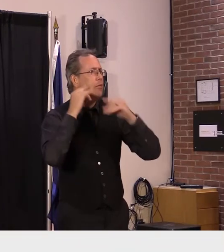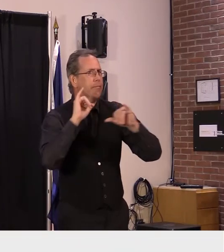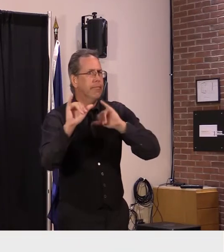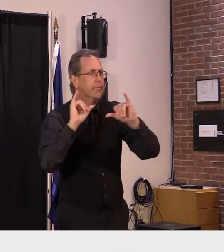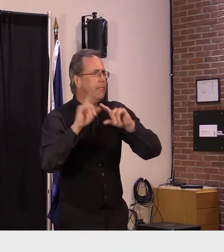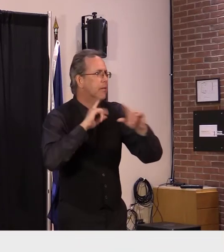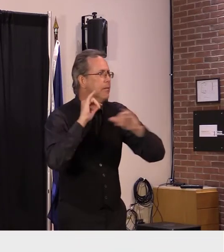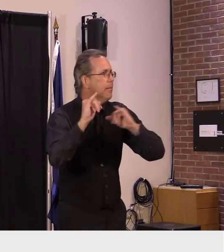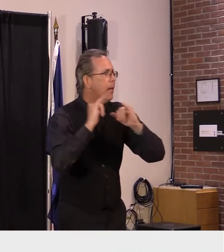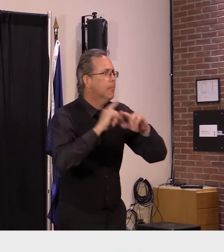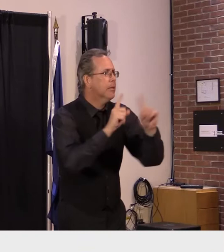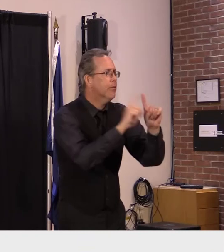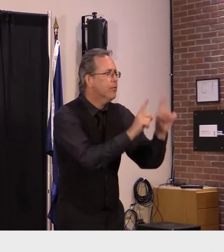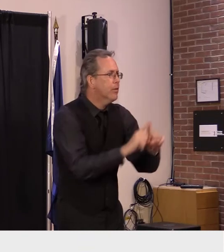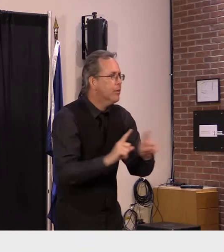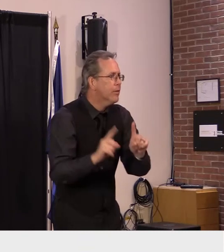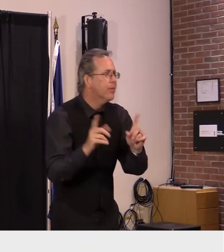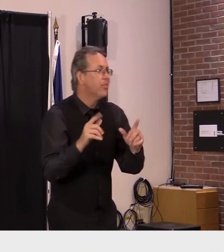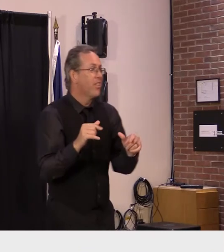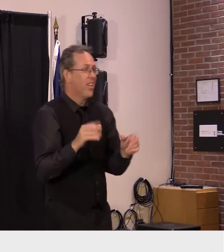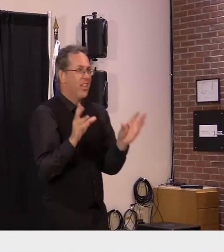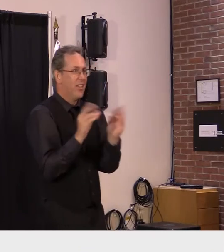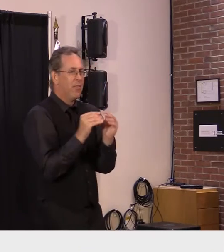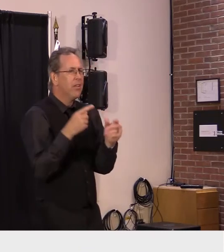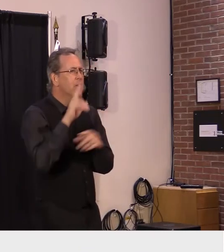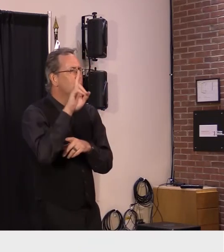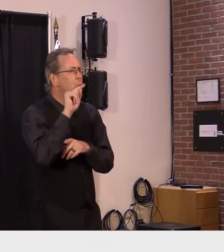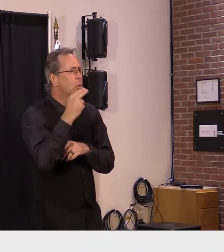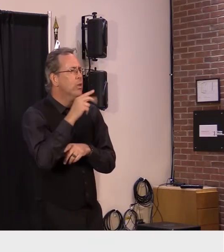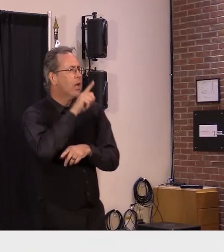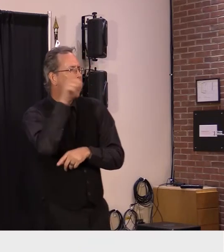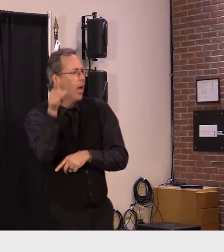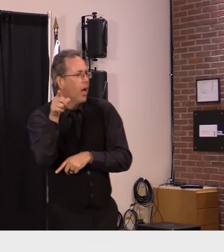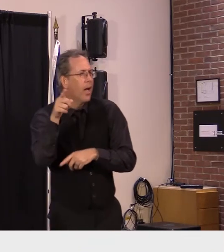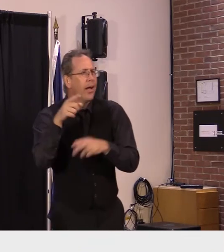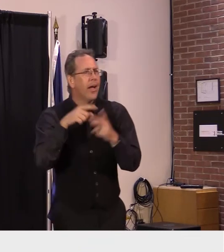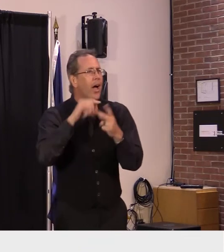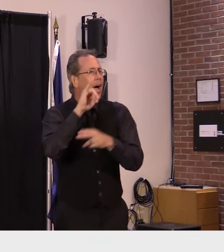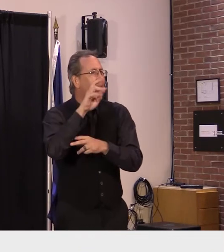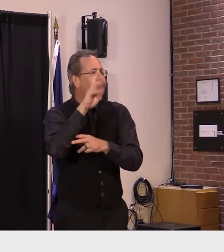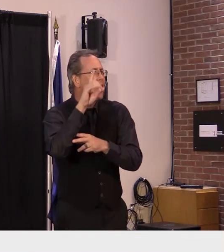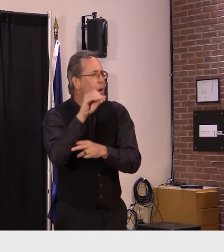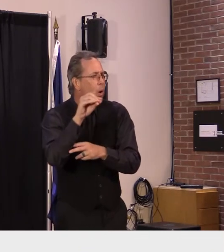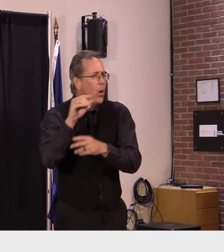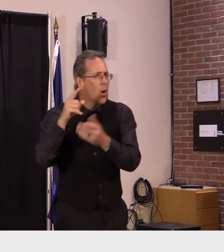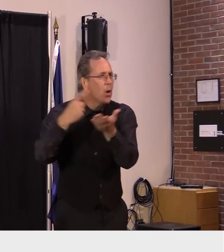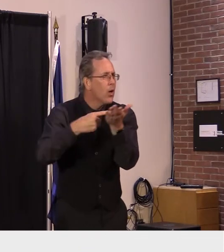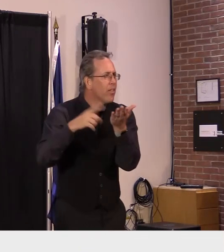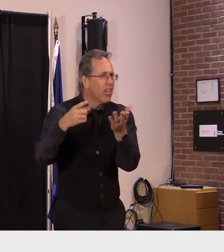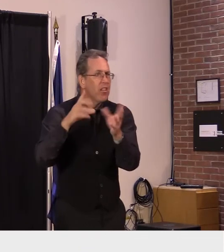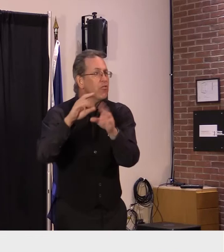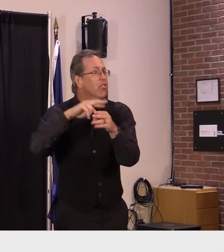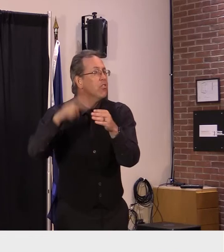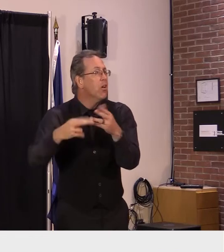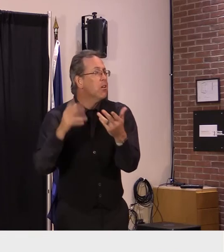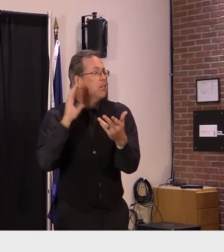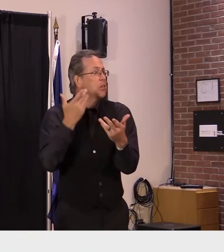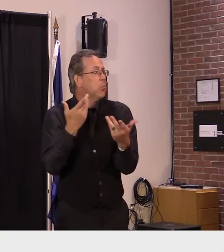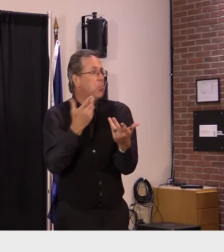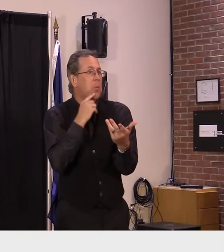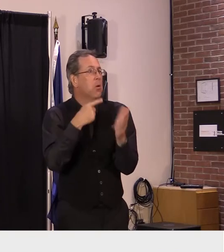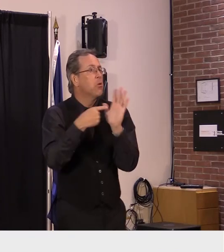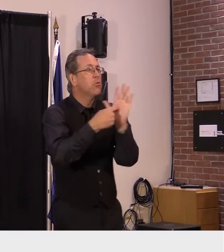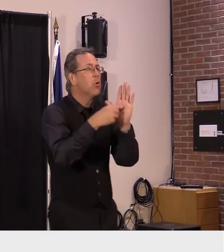day and uh idaho i think in utah we're talking about their their state level results not really showing much difference in